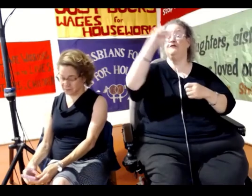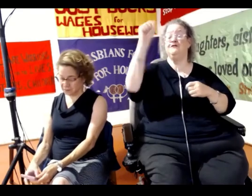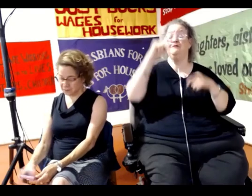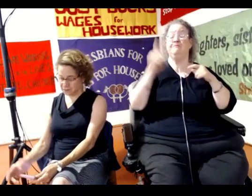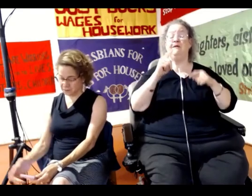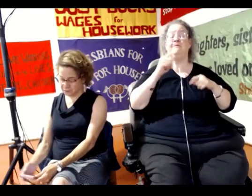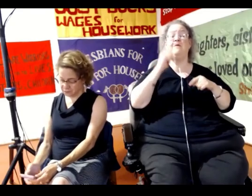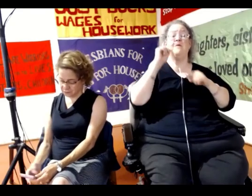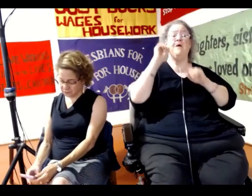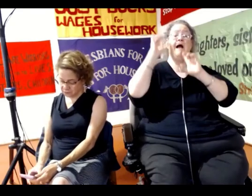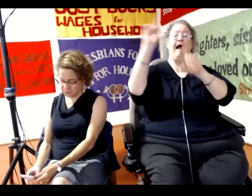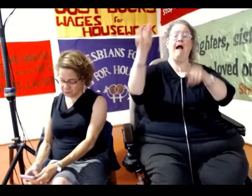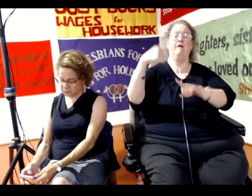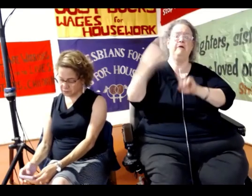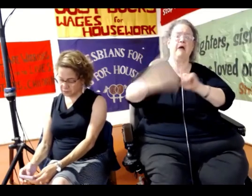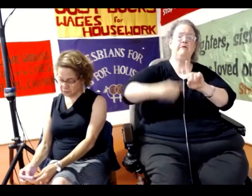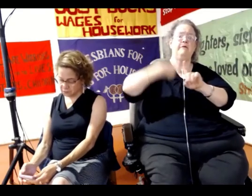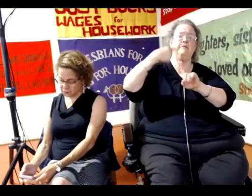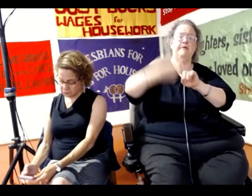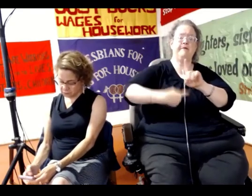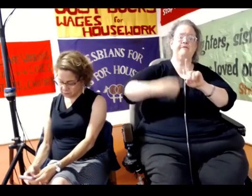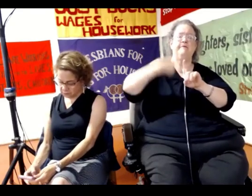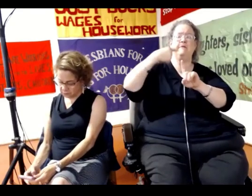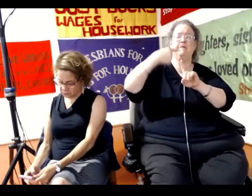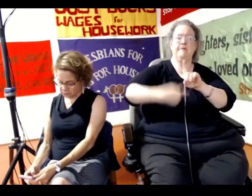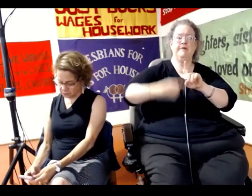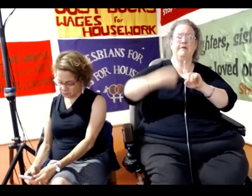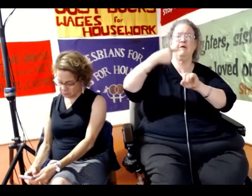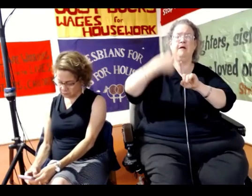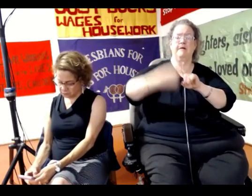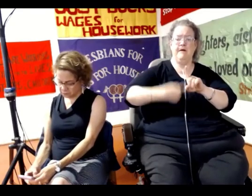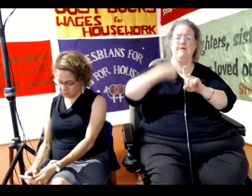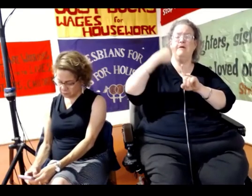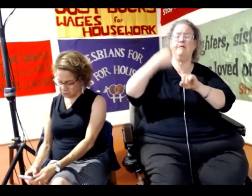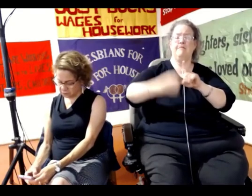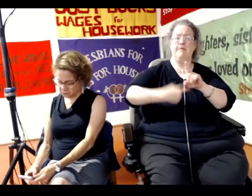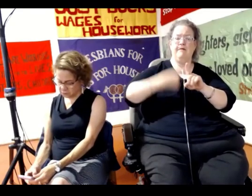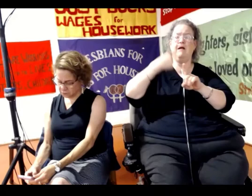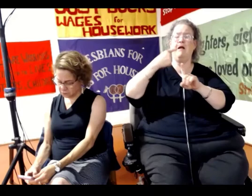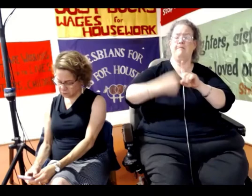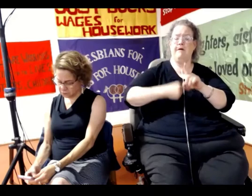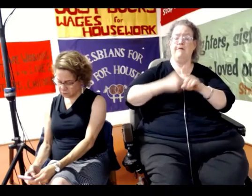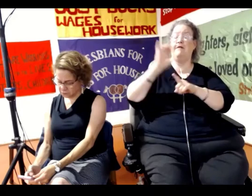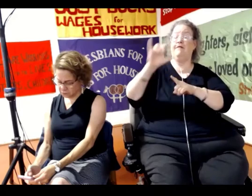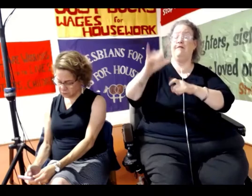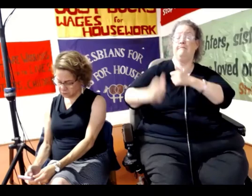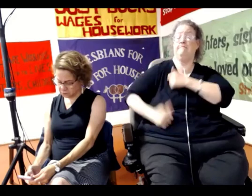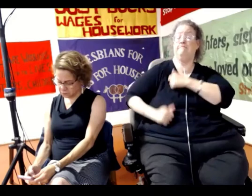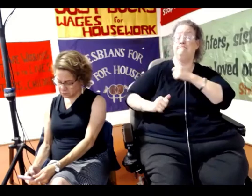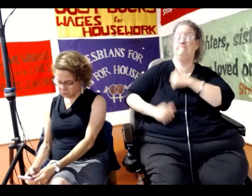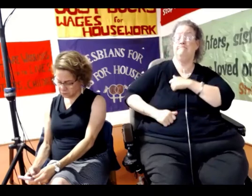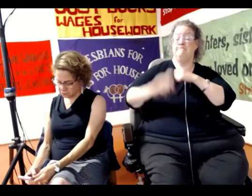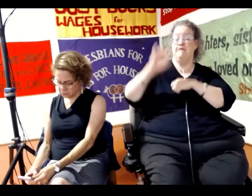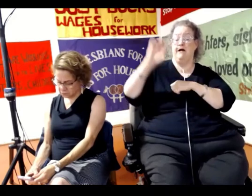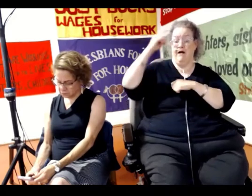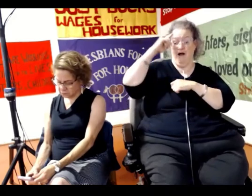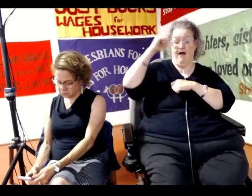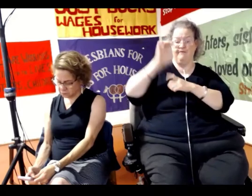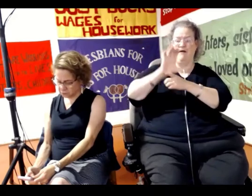month after month after month after month, and they overthrew a military government. And obviously, that makes